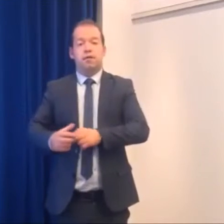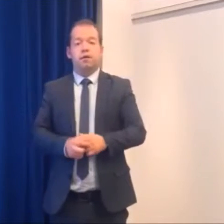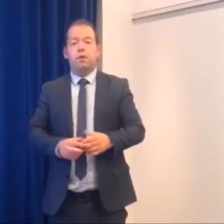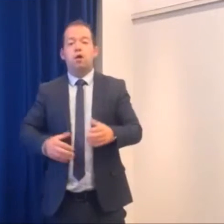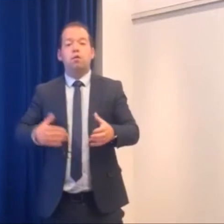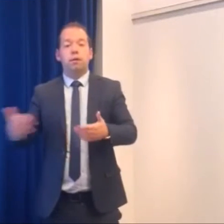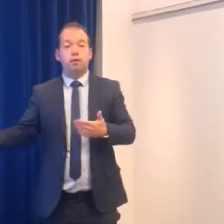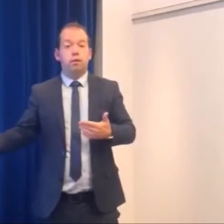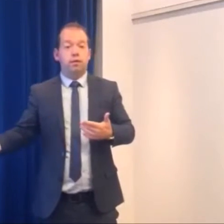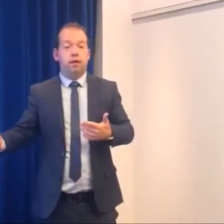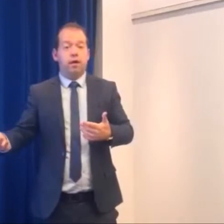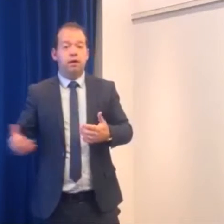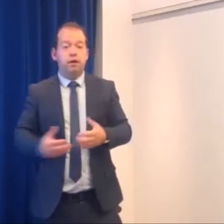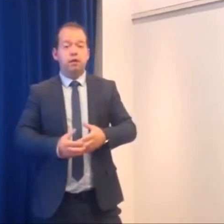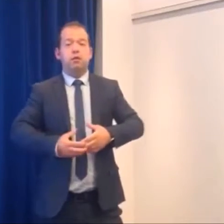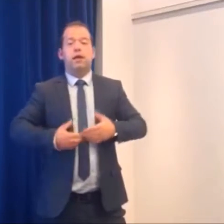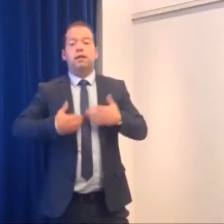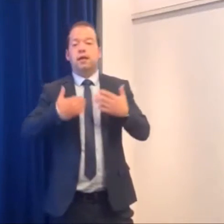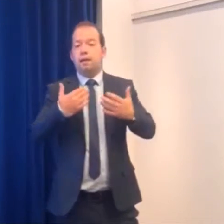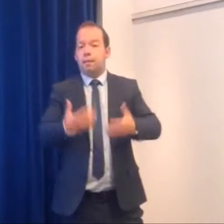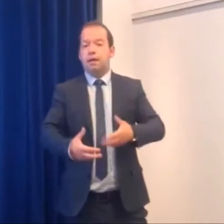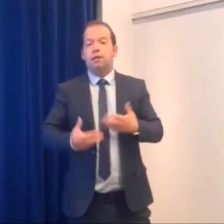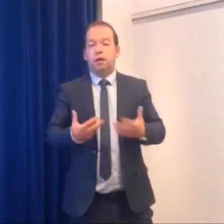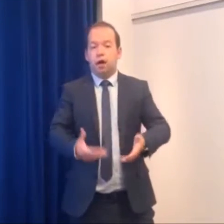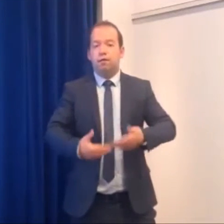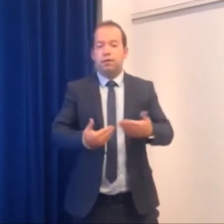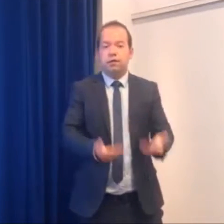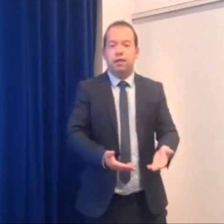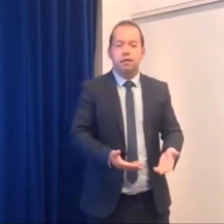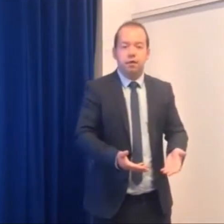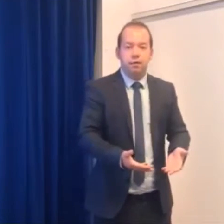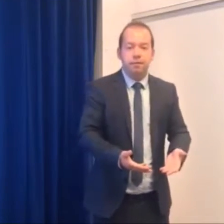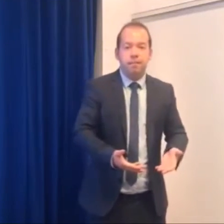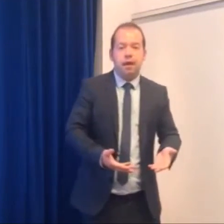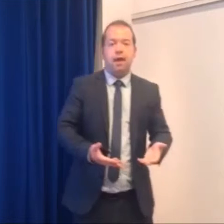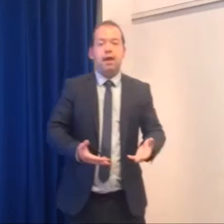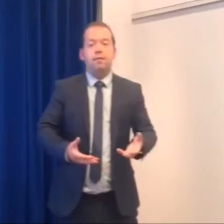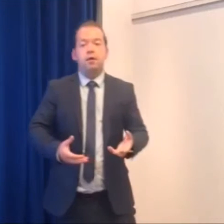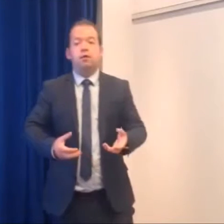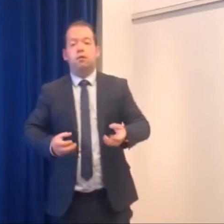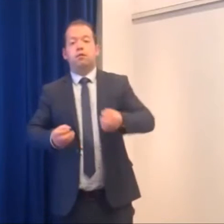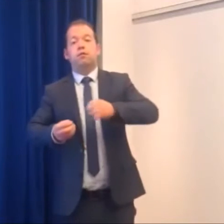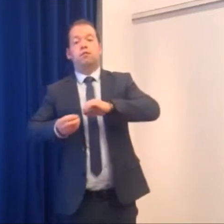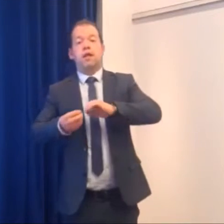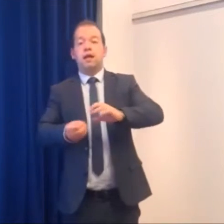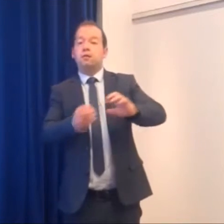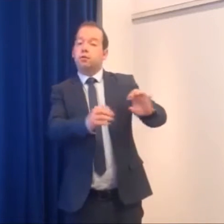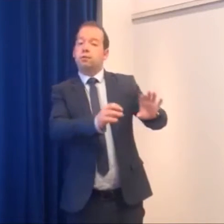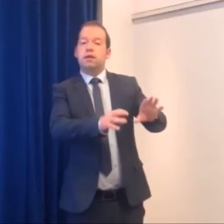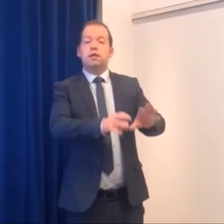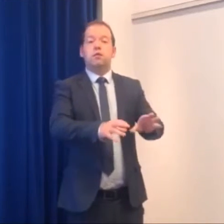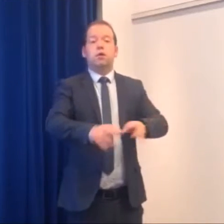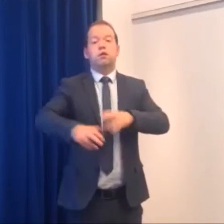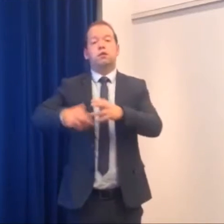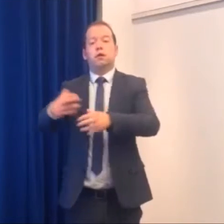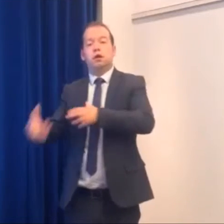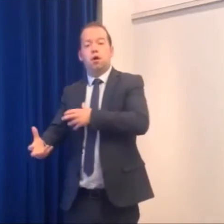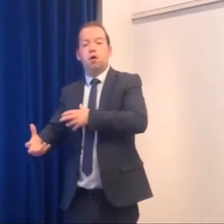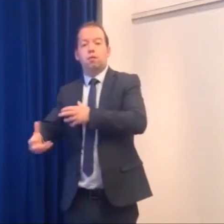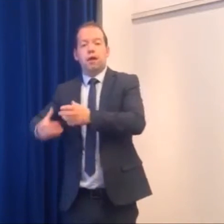now for tomorrow will be full of the flight so again it's kind of building that confidence in the evening and you know telling them something they need to work on so I'll go home